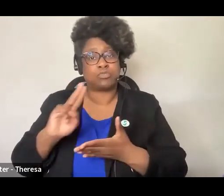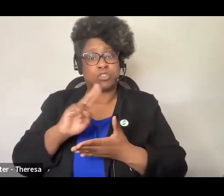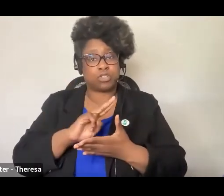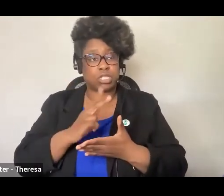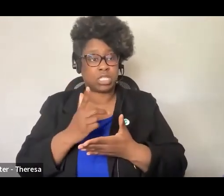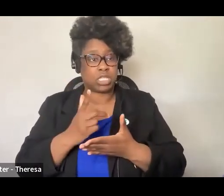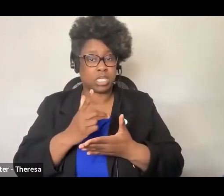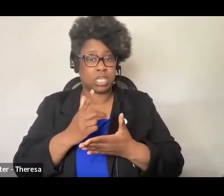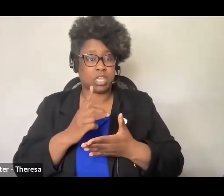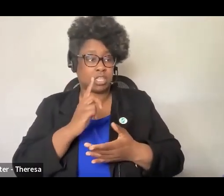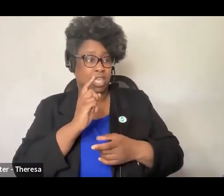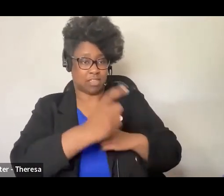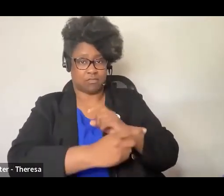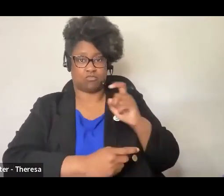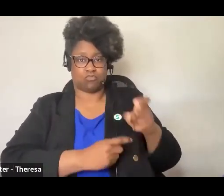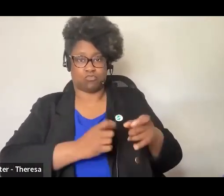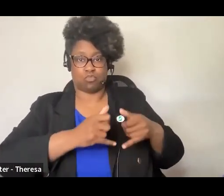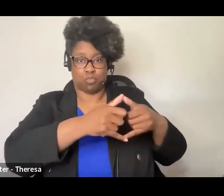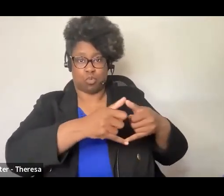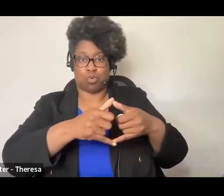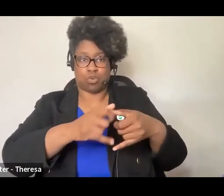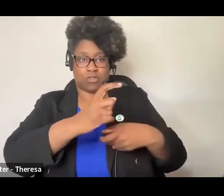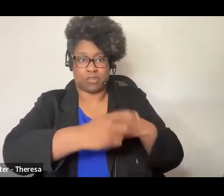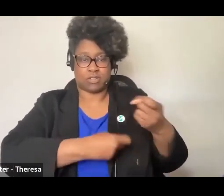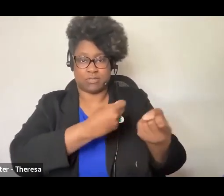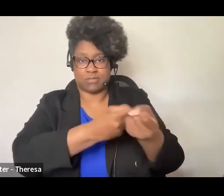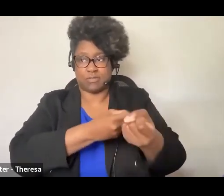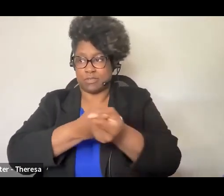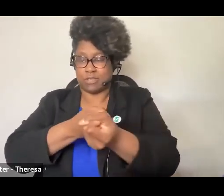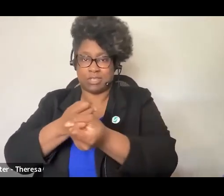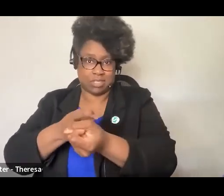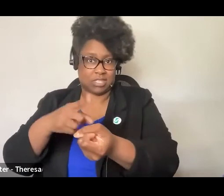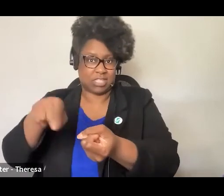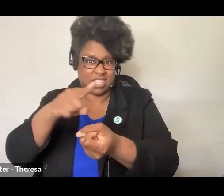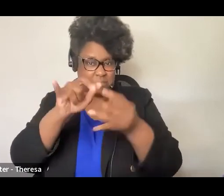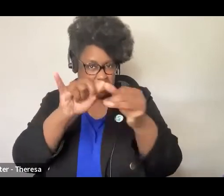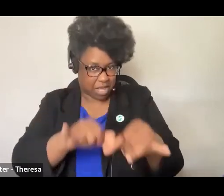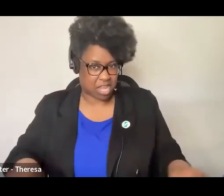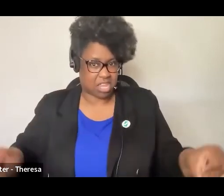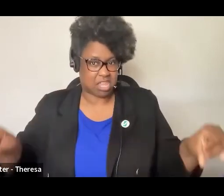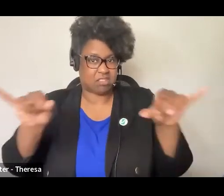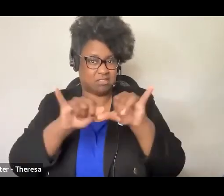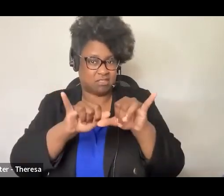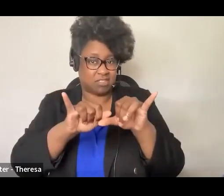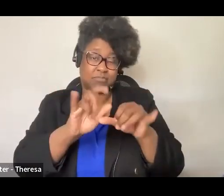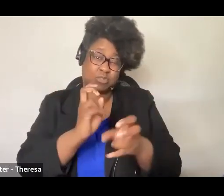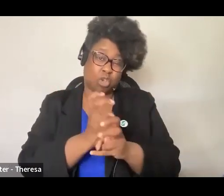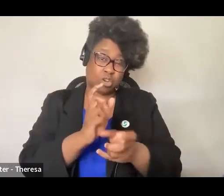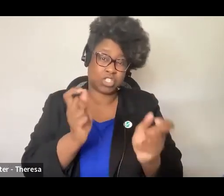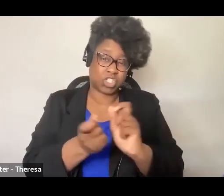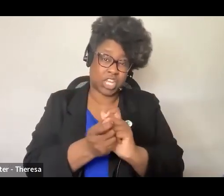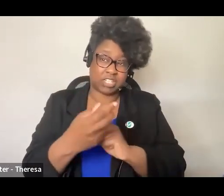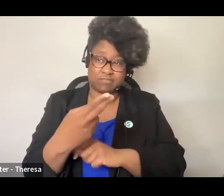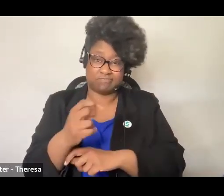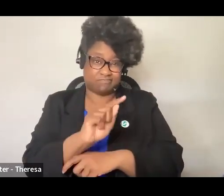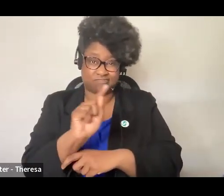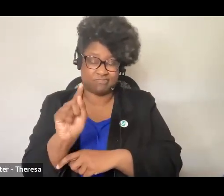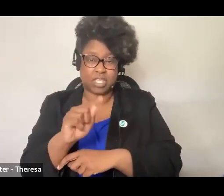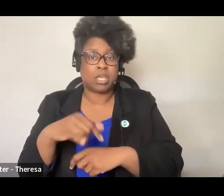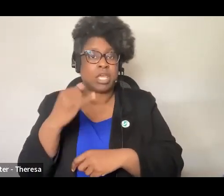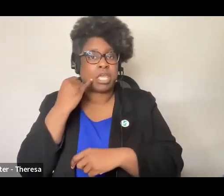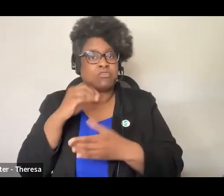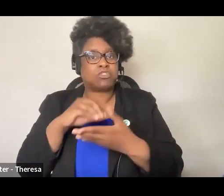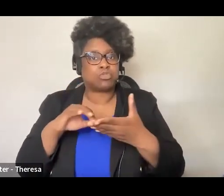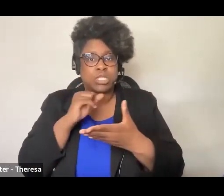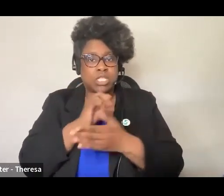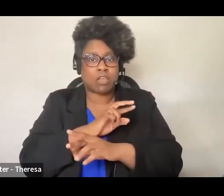kind of set of course taking patterns it's very hard for high schools to change and do something differently at the same time if we're not preparing students in ways so that they're all ready for